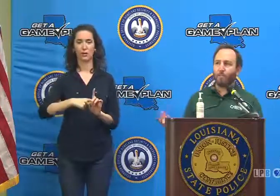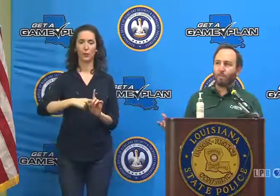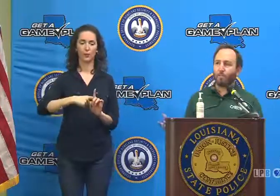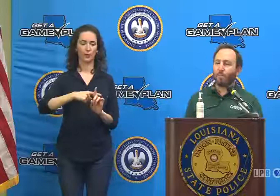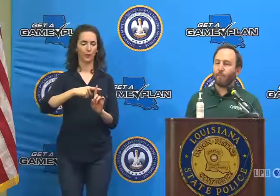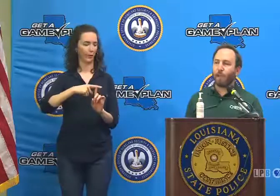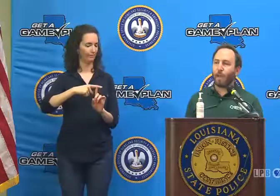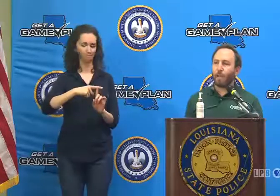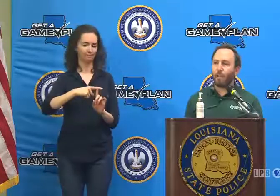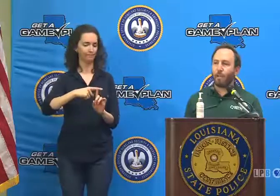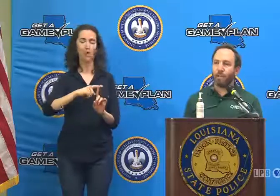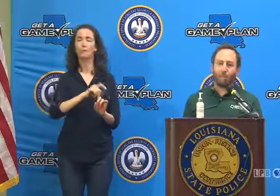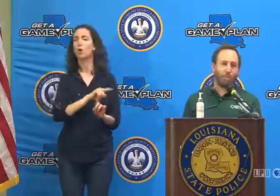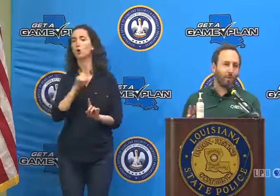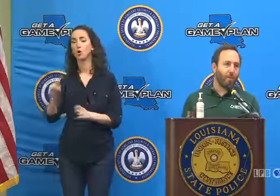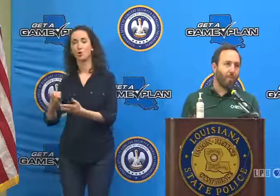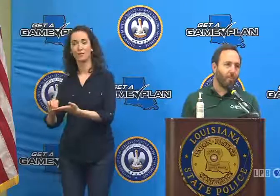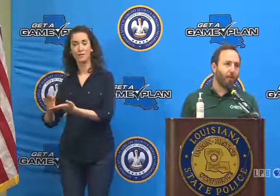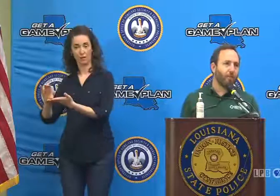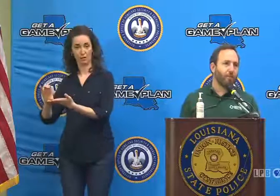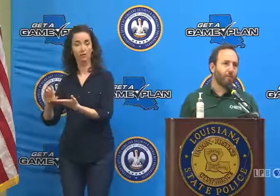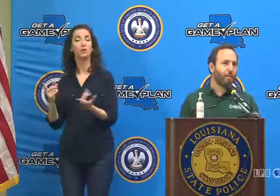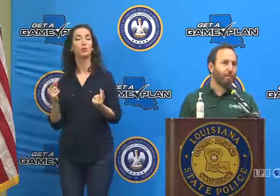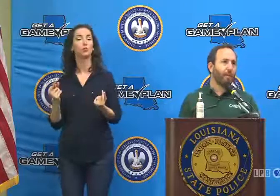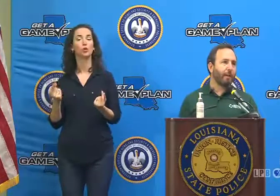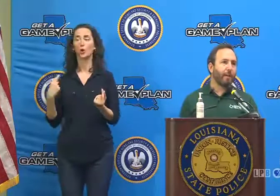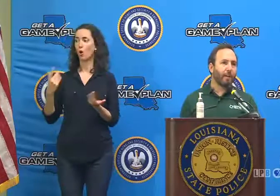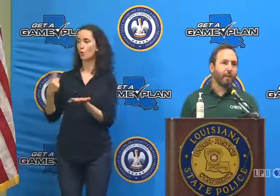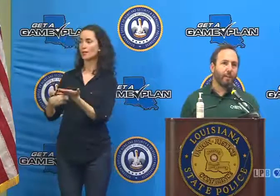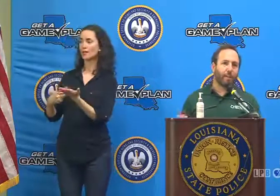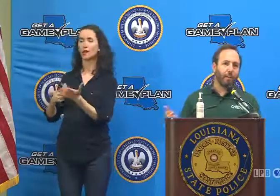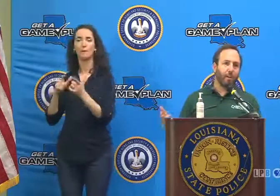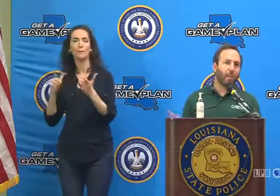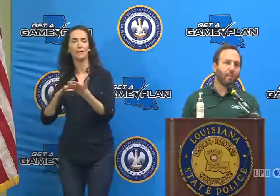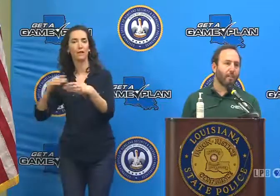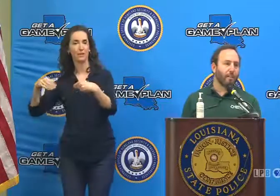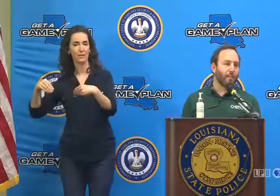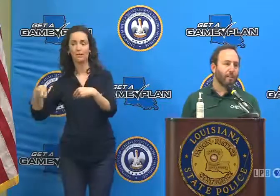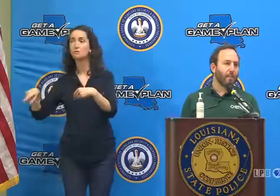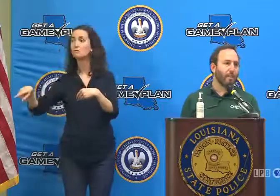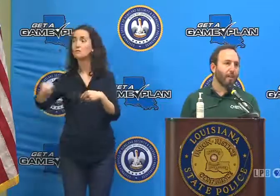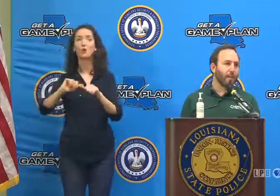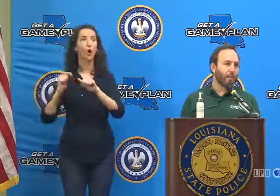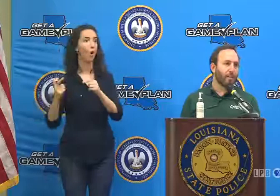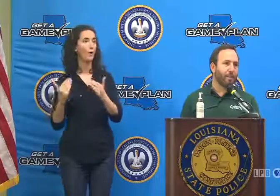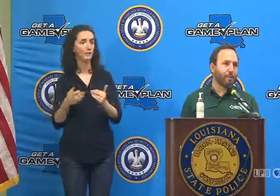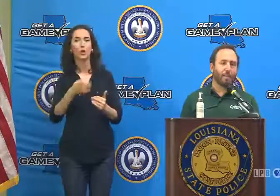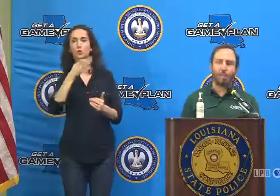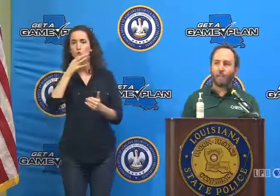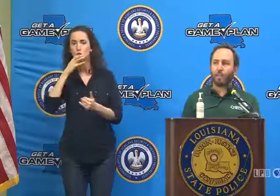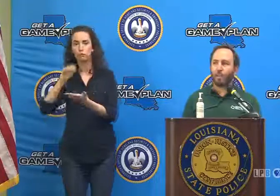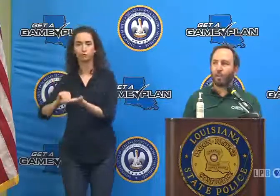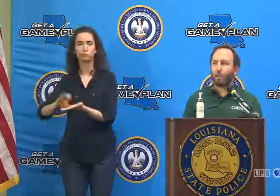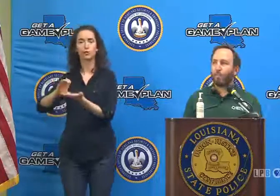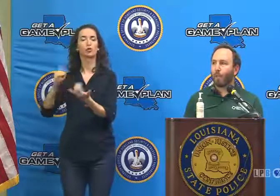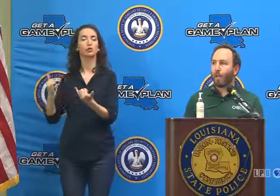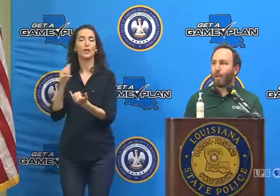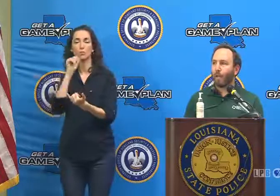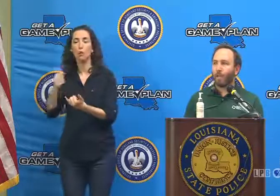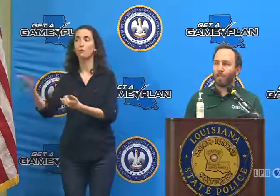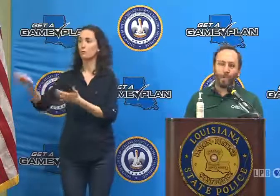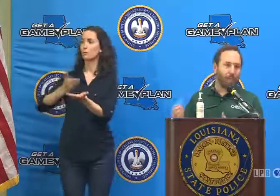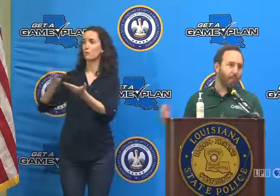had to go refill that. We've spoken to the major pharmacies in the area. They all are expecting resupplies of insulin today and tomorrow